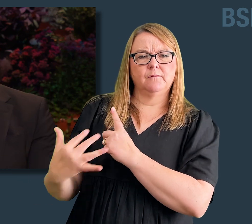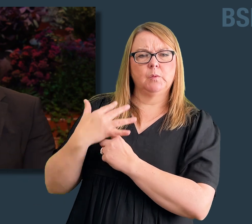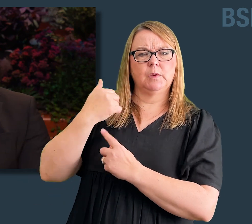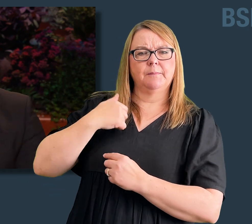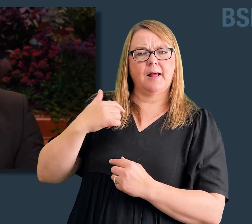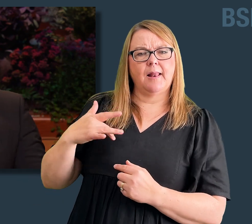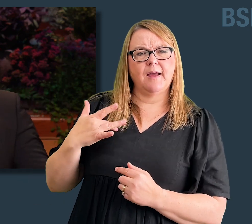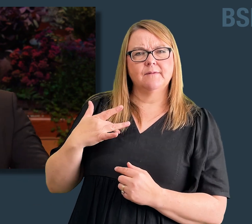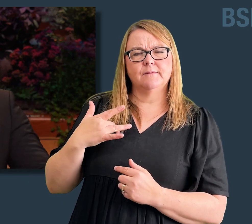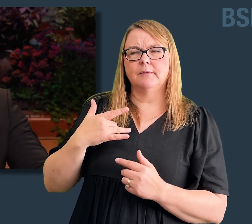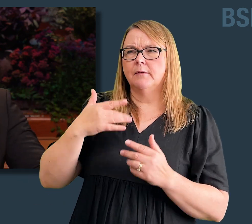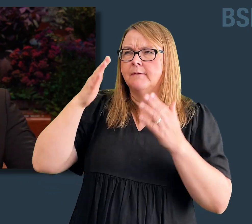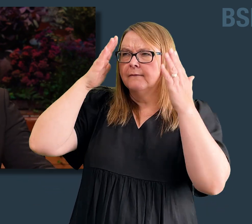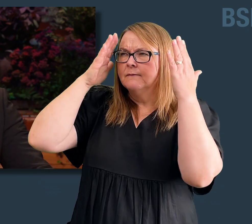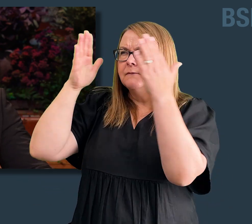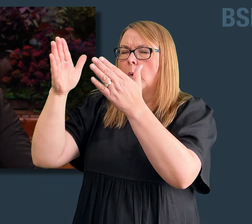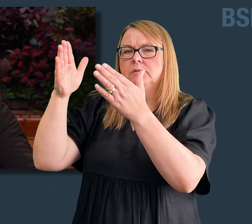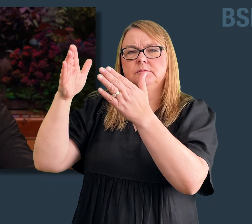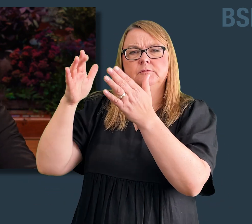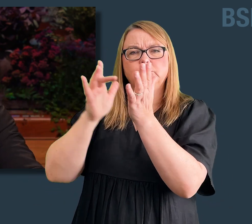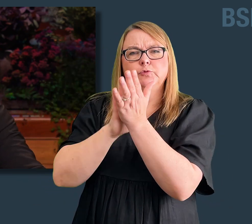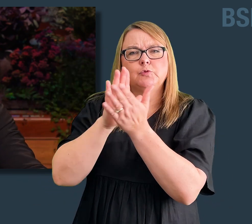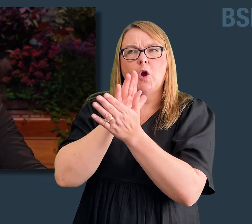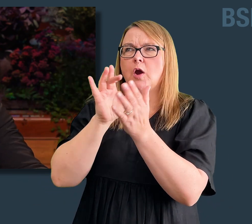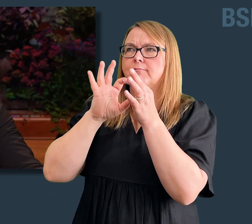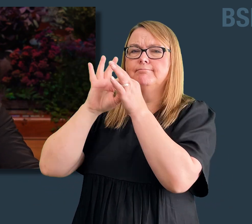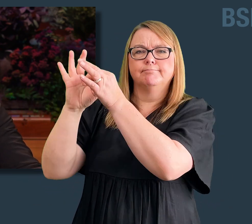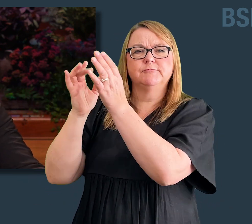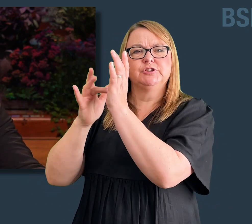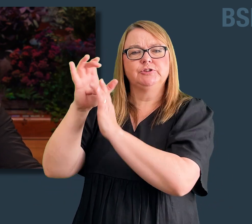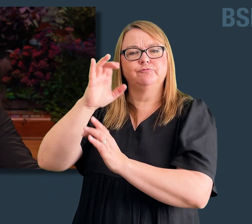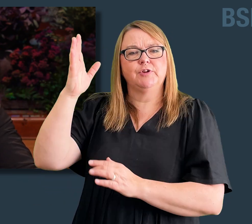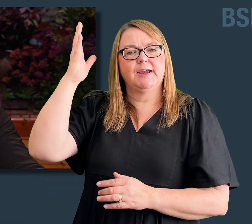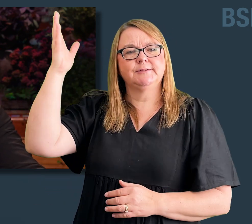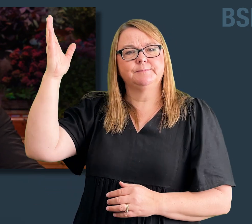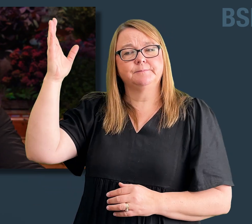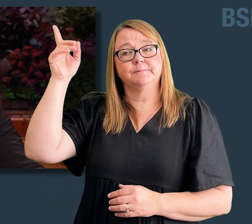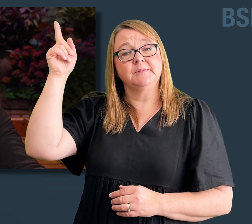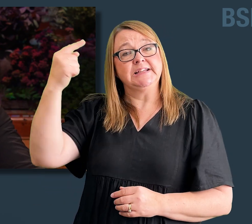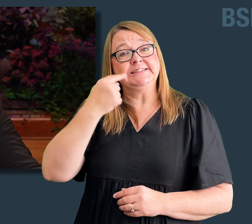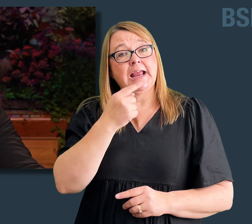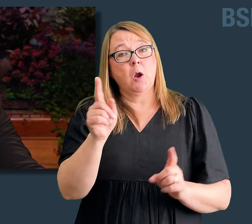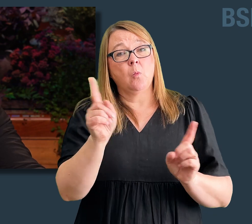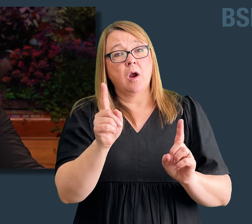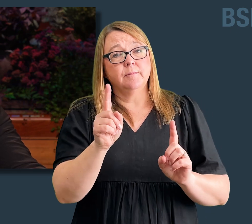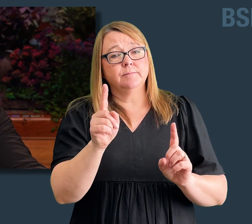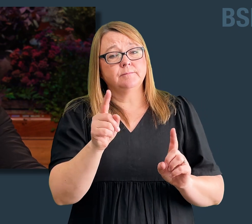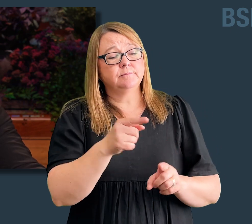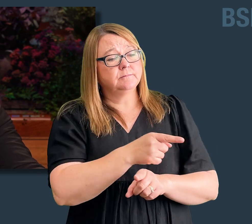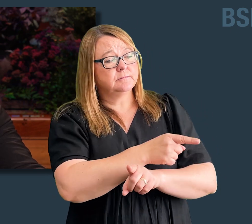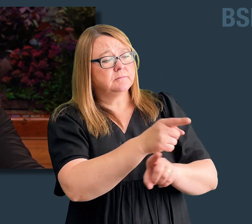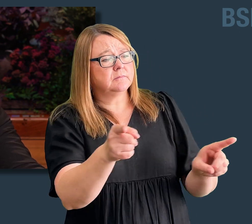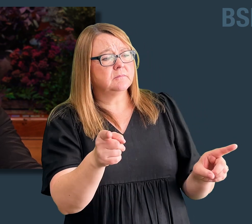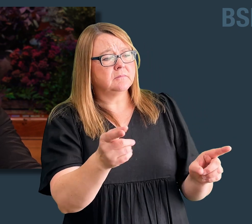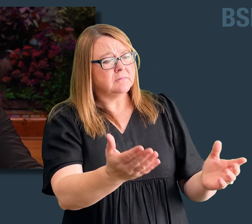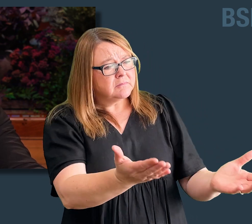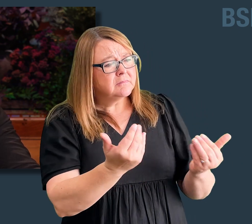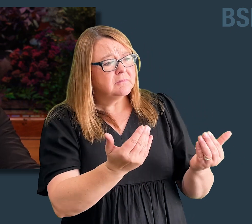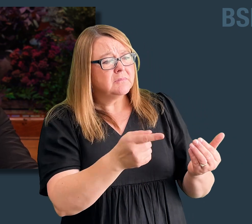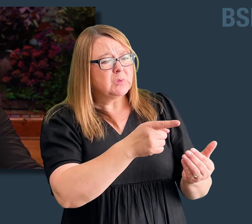focusing on the joy available in Christ. He lovingly invites, Come unto